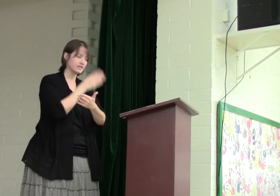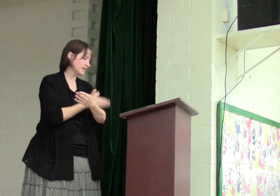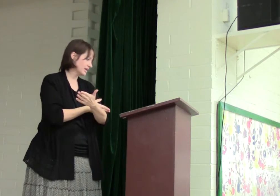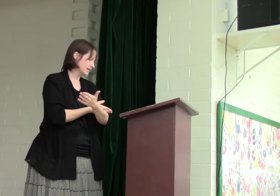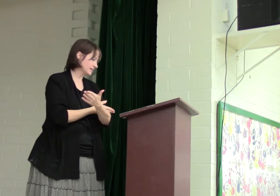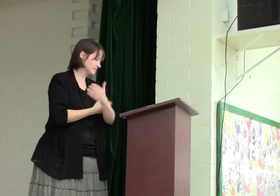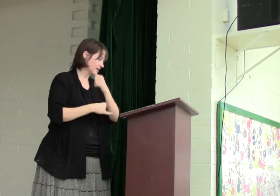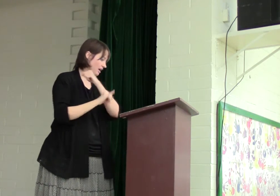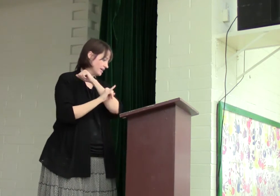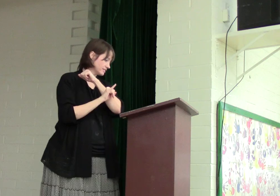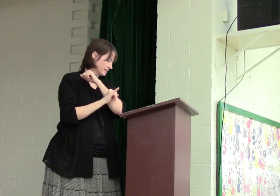his son Isaac.